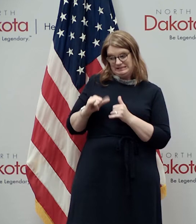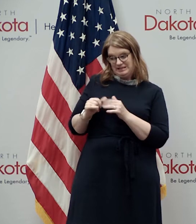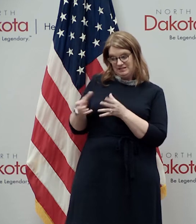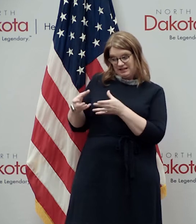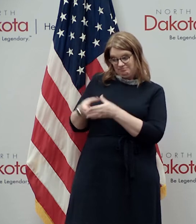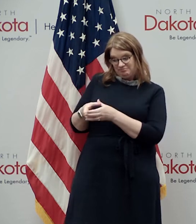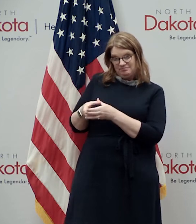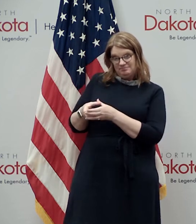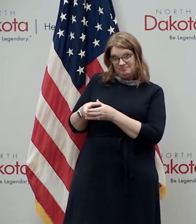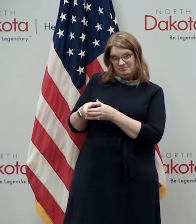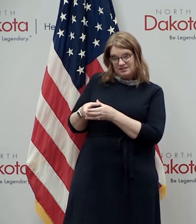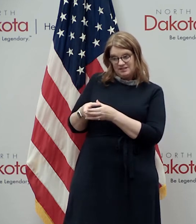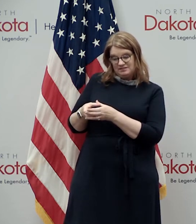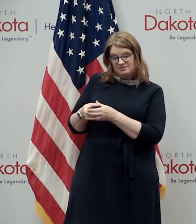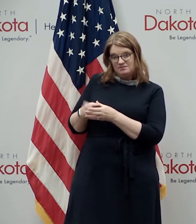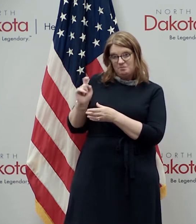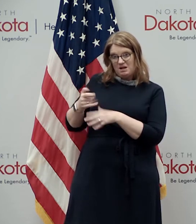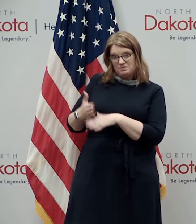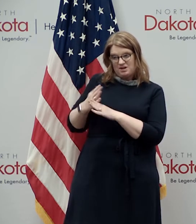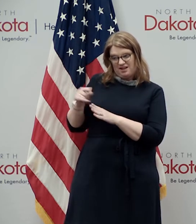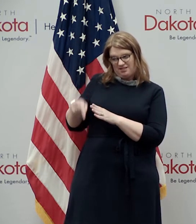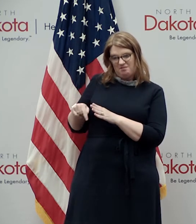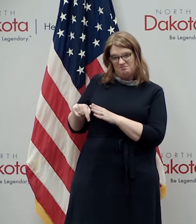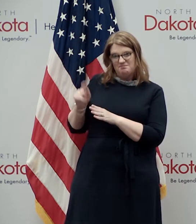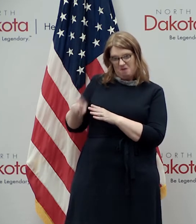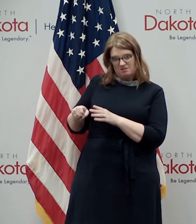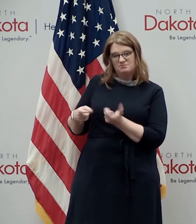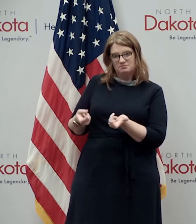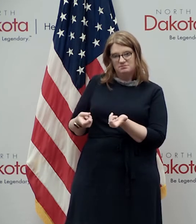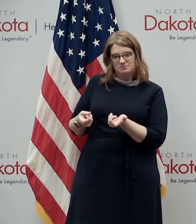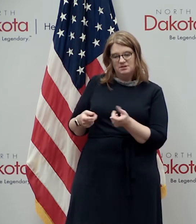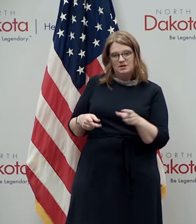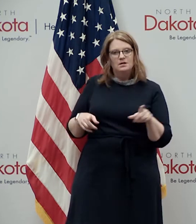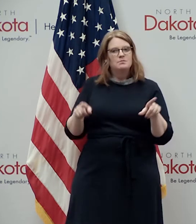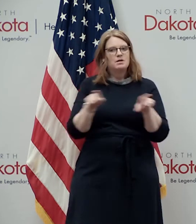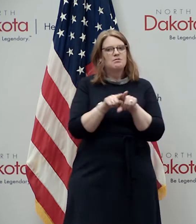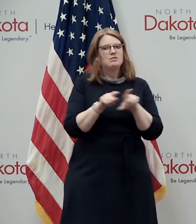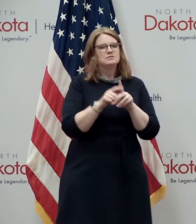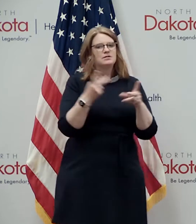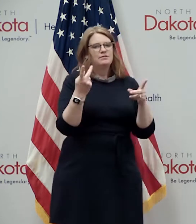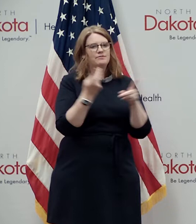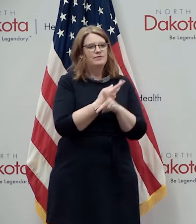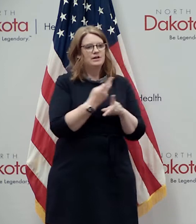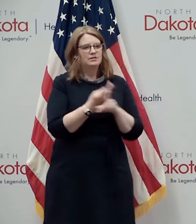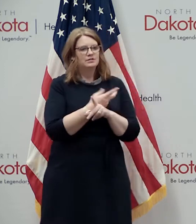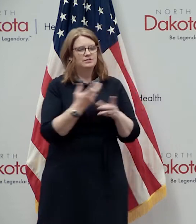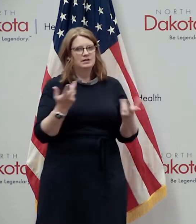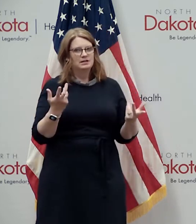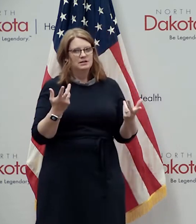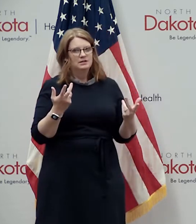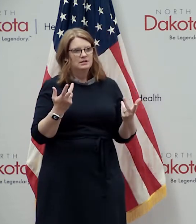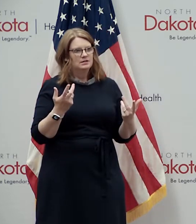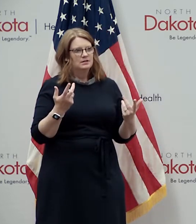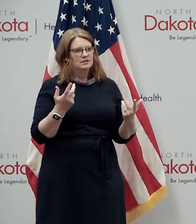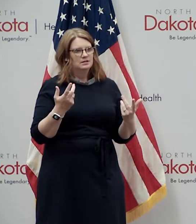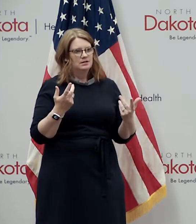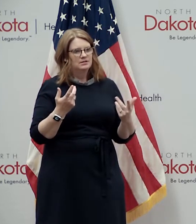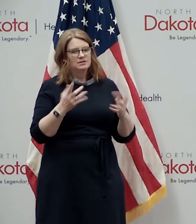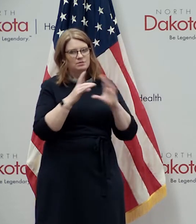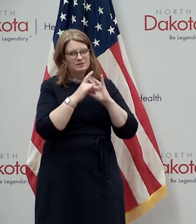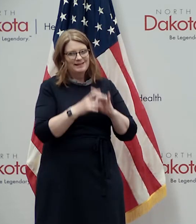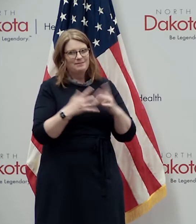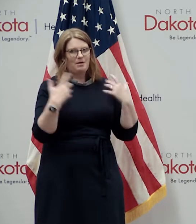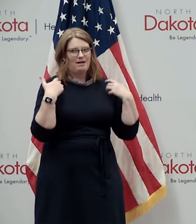to really be thoughtful about it and look at the same time we've also got to figure out a way in this context because everything i've just answered your question is about